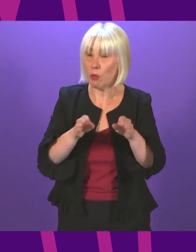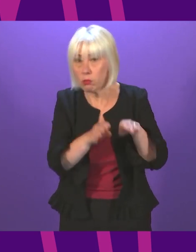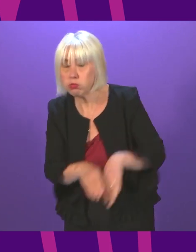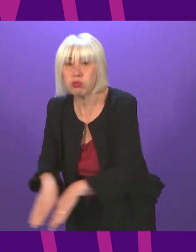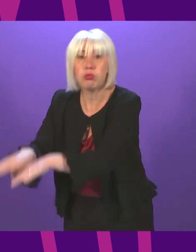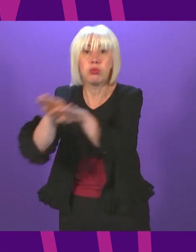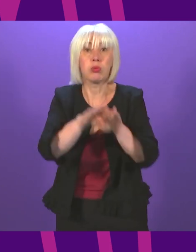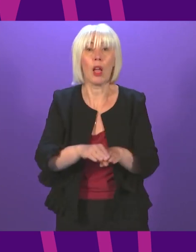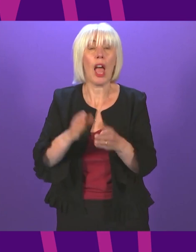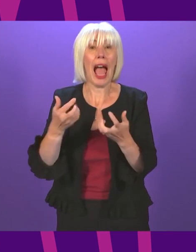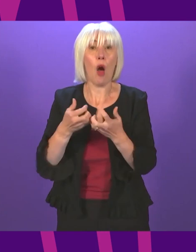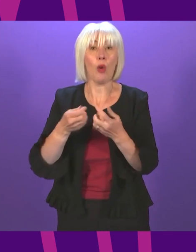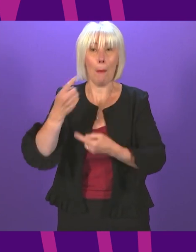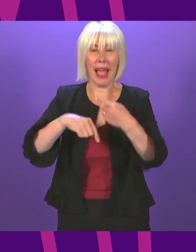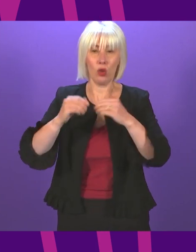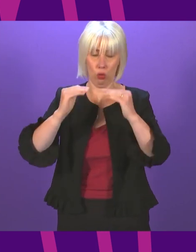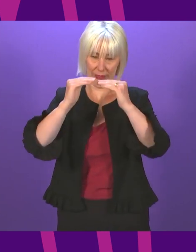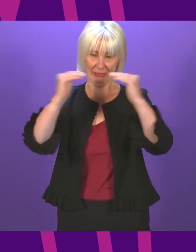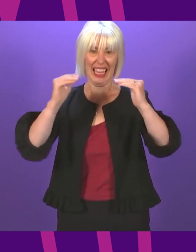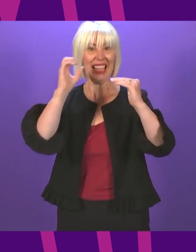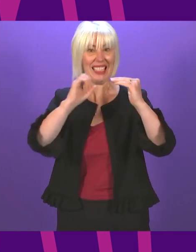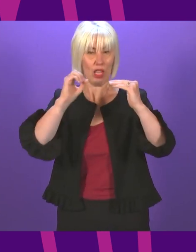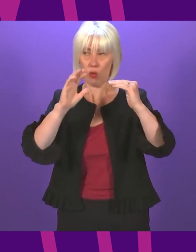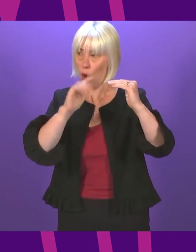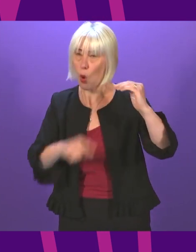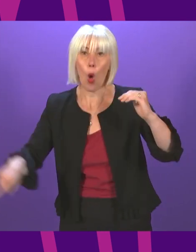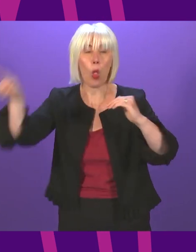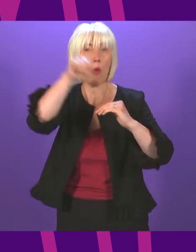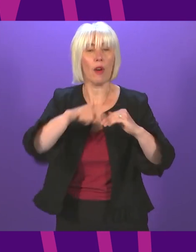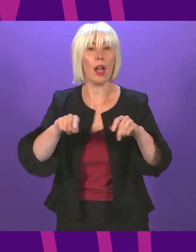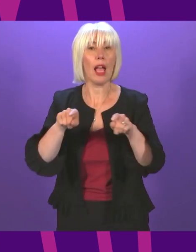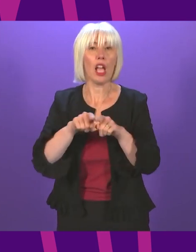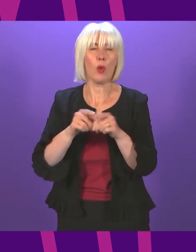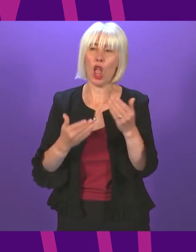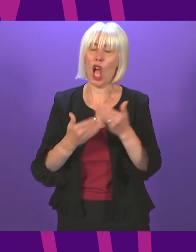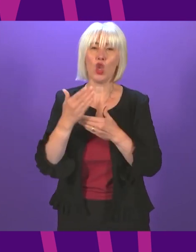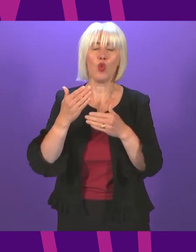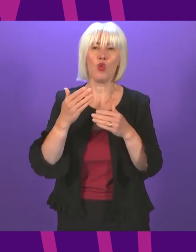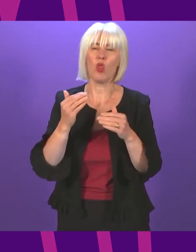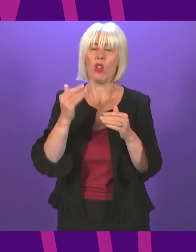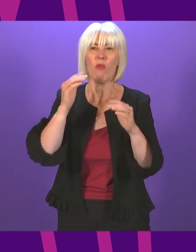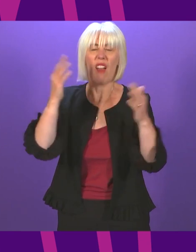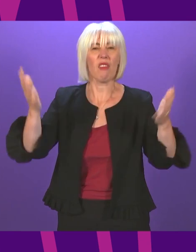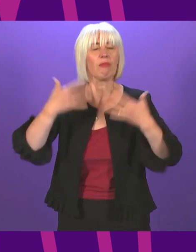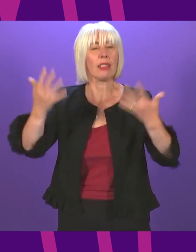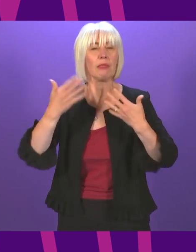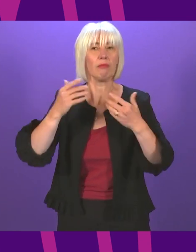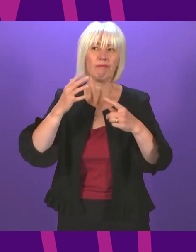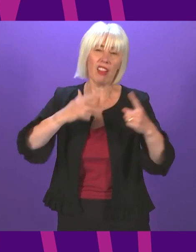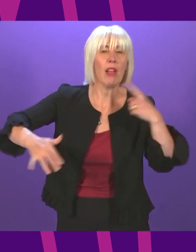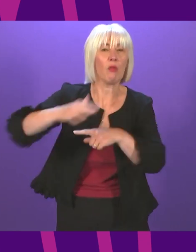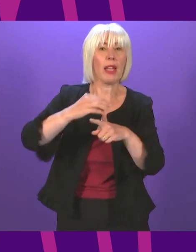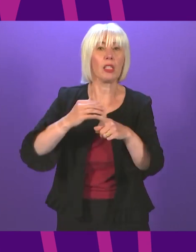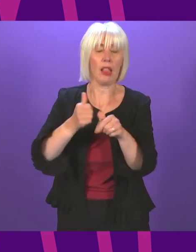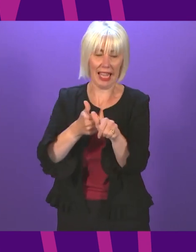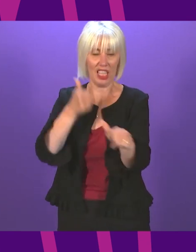with just transition plans for all sectors and regions, and a new green industrial strategy with investment in skills at its heart.